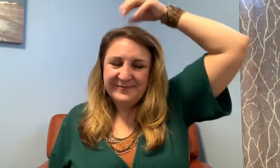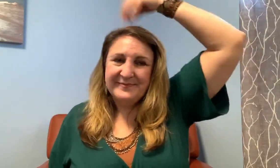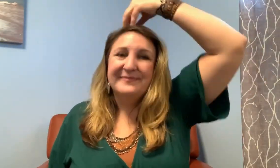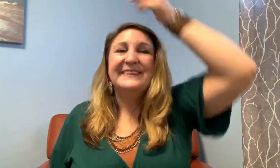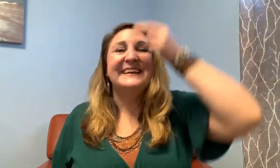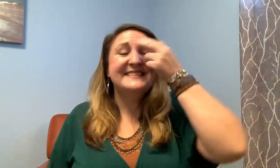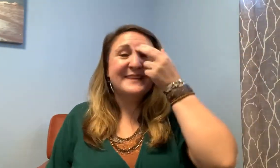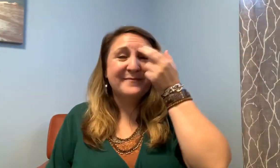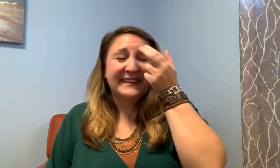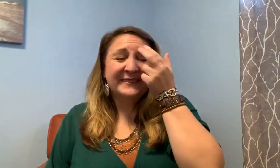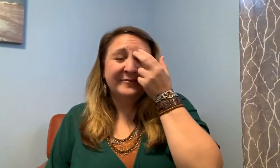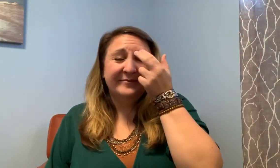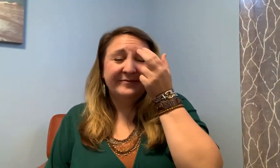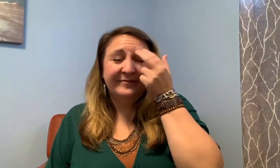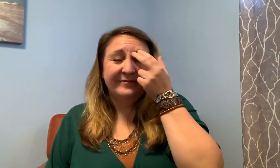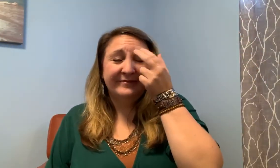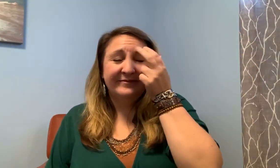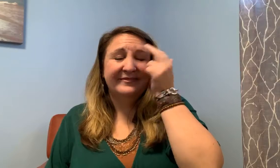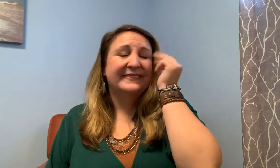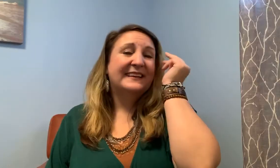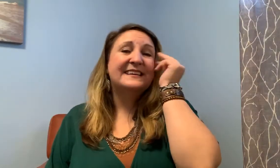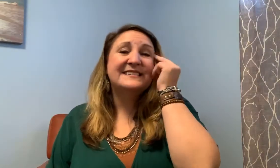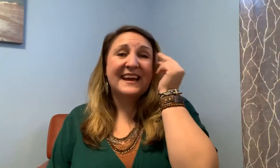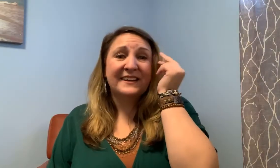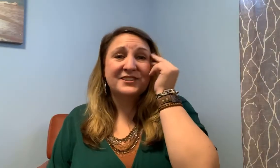it's something it's action